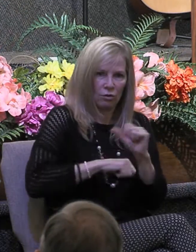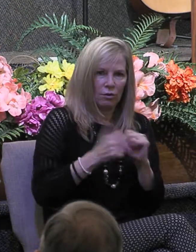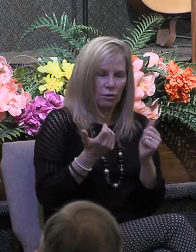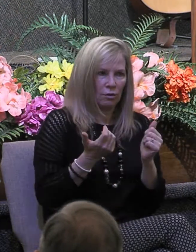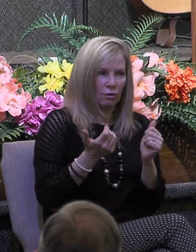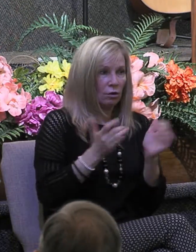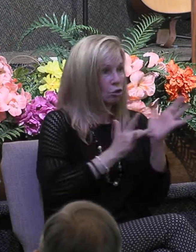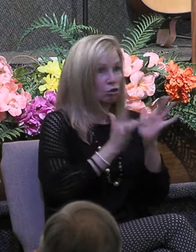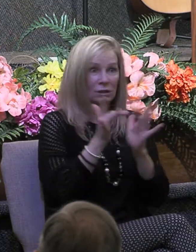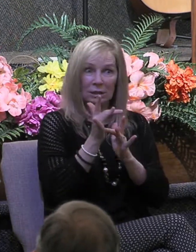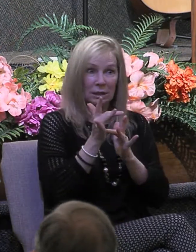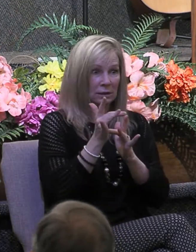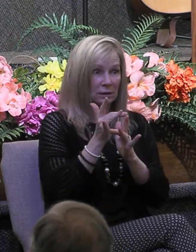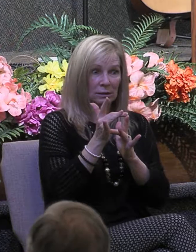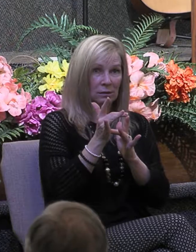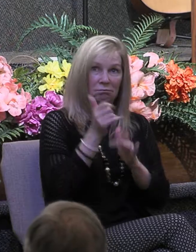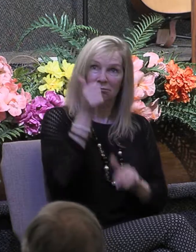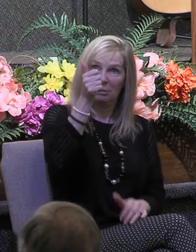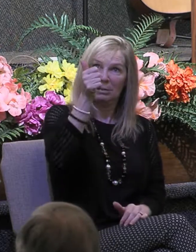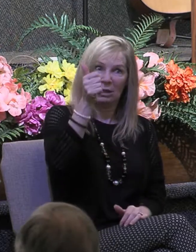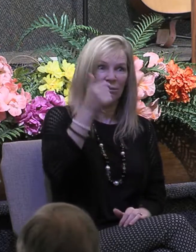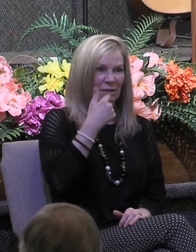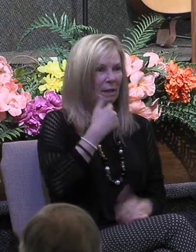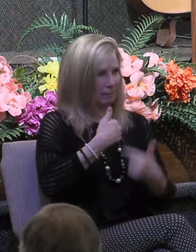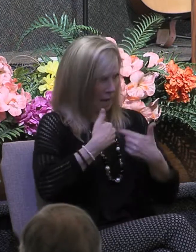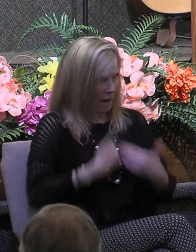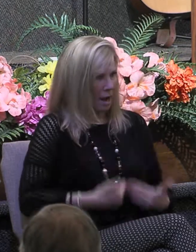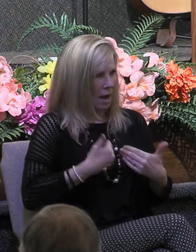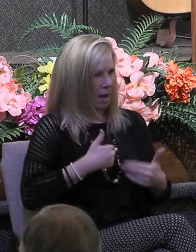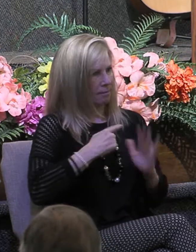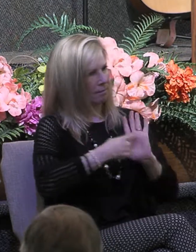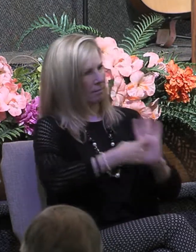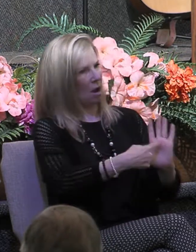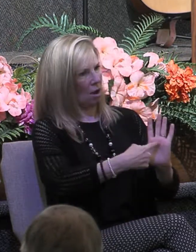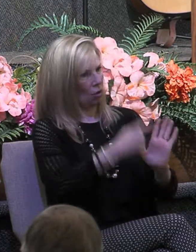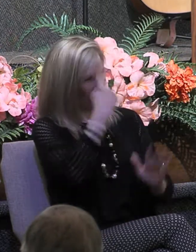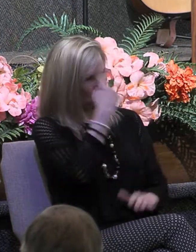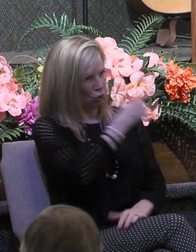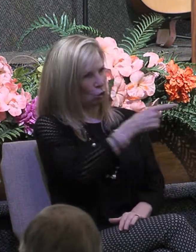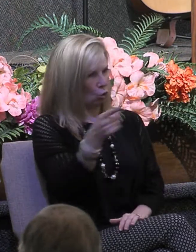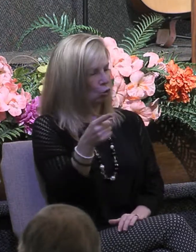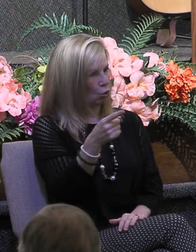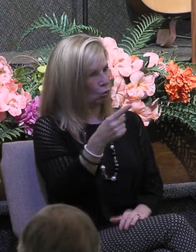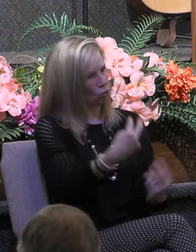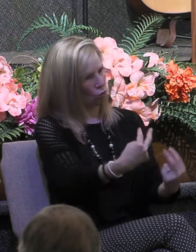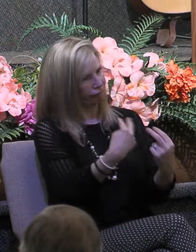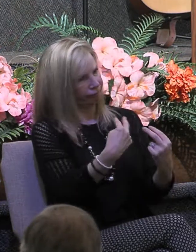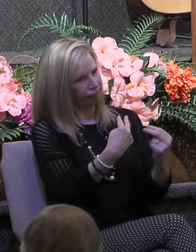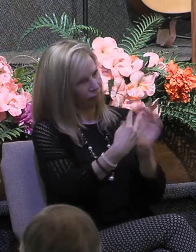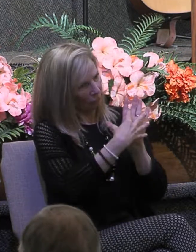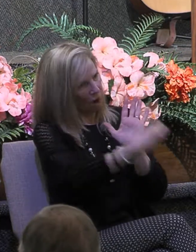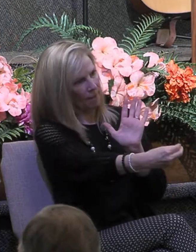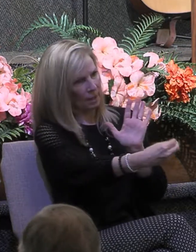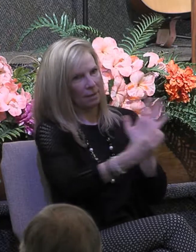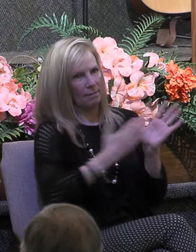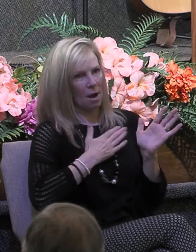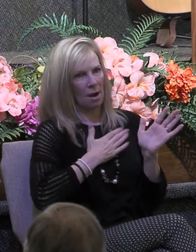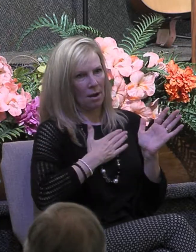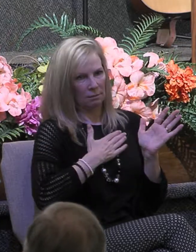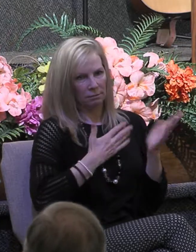gave himself as the standard, the model by which we are to love each other. He said, a new commandment I give to you that